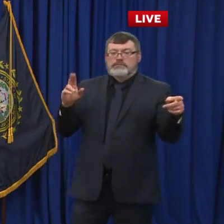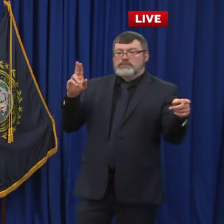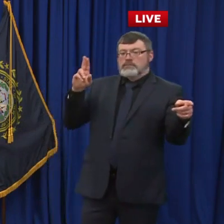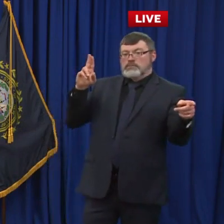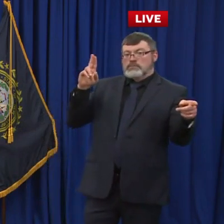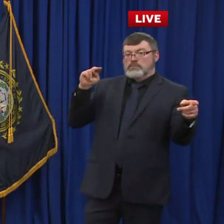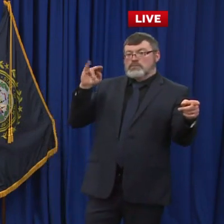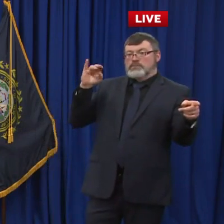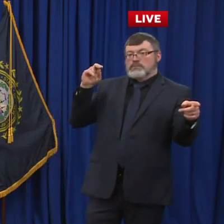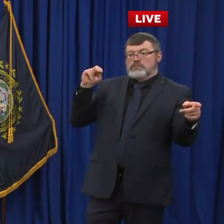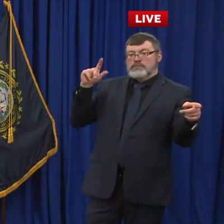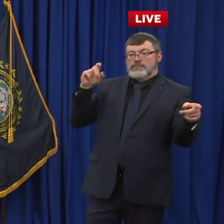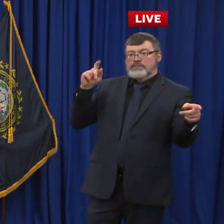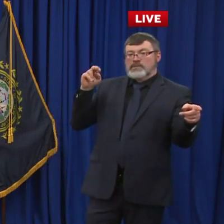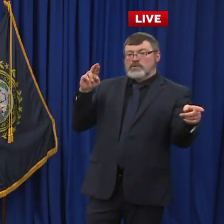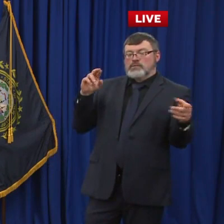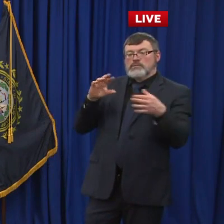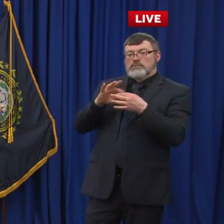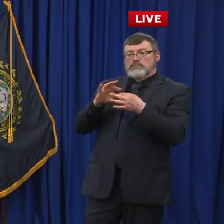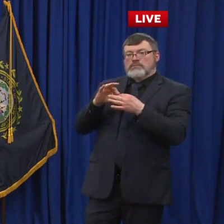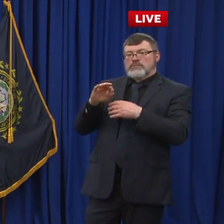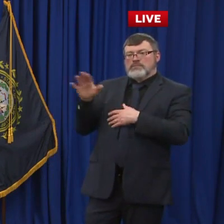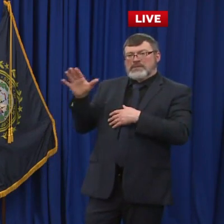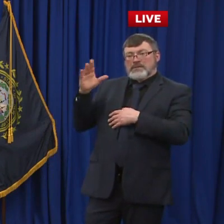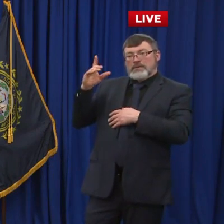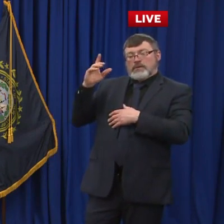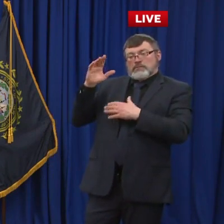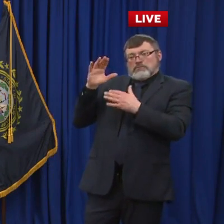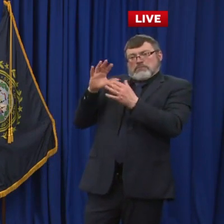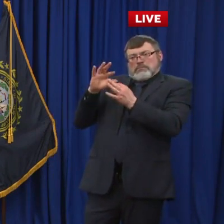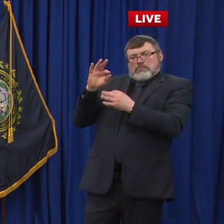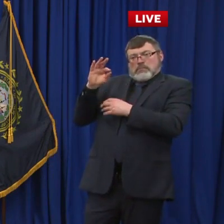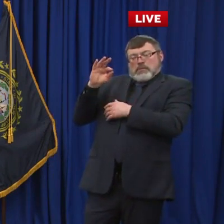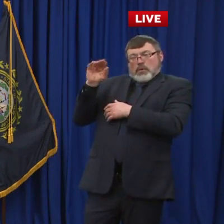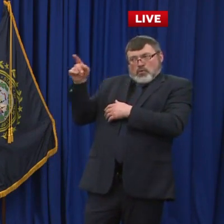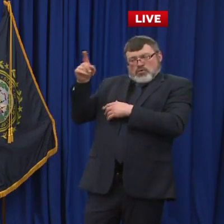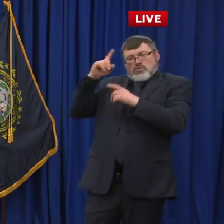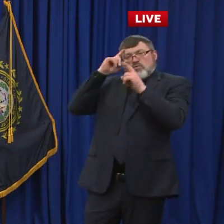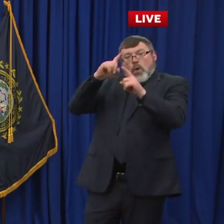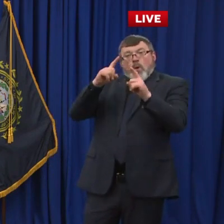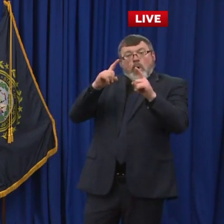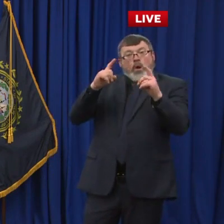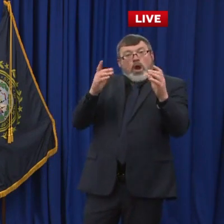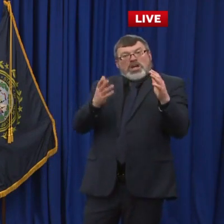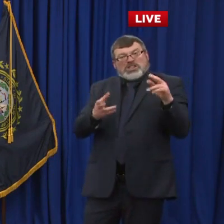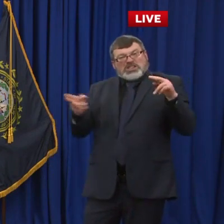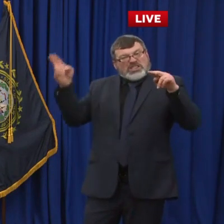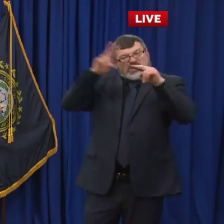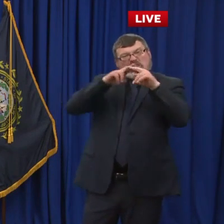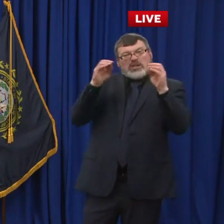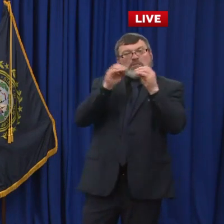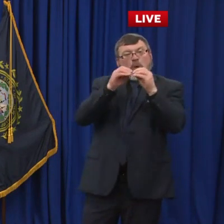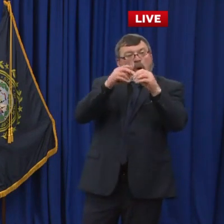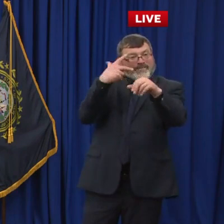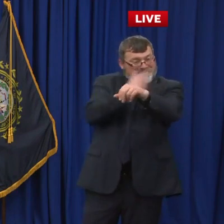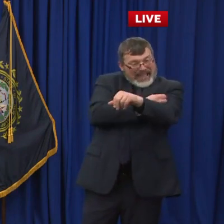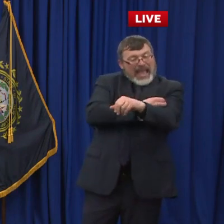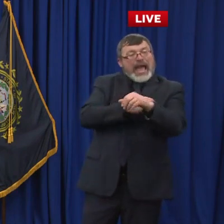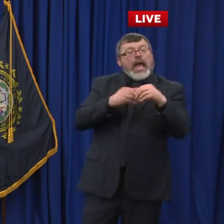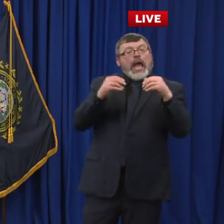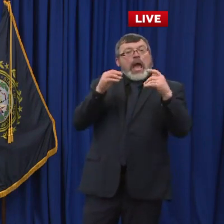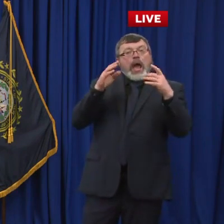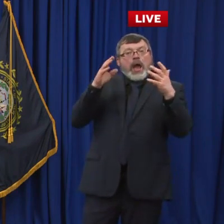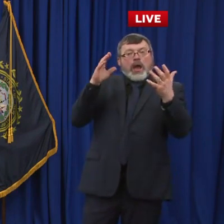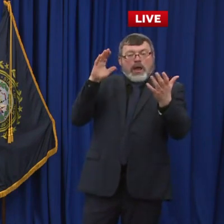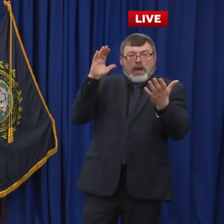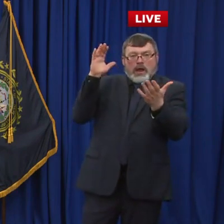relaxing some of the restrictions more visitation soon? I don't think we're there yet. I mean, obviously, we want as much visitation as